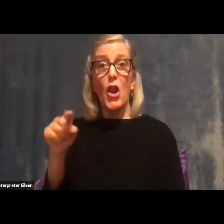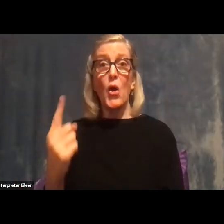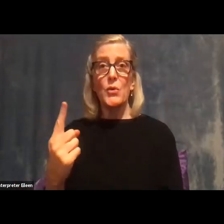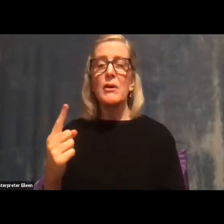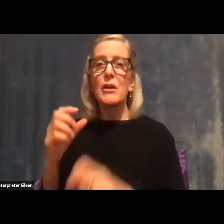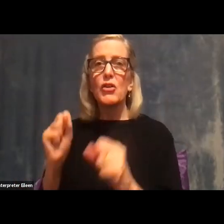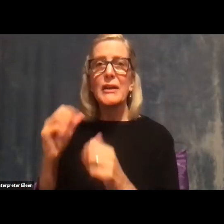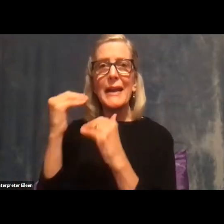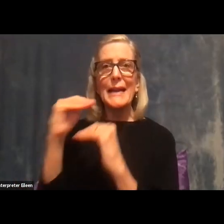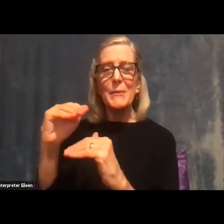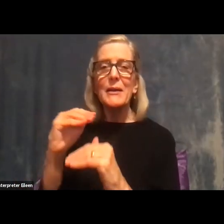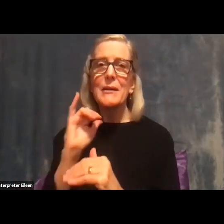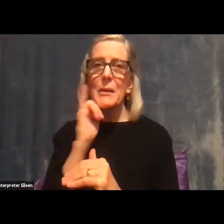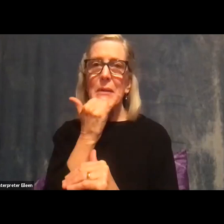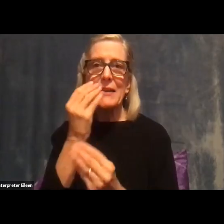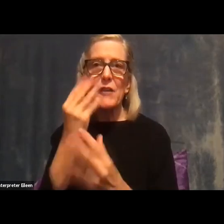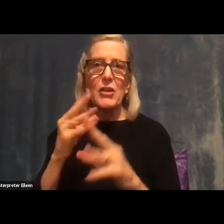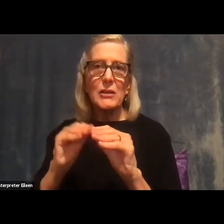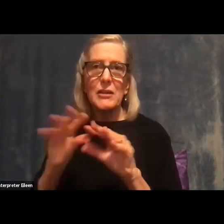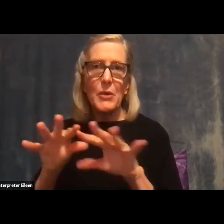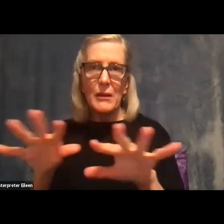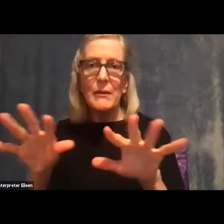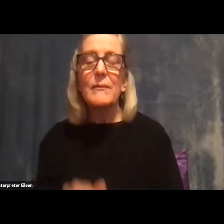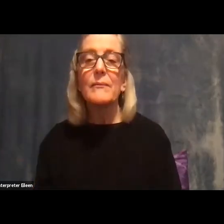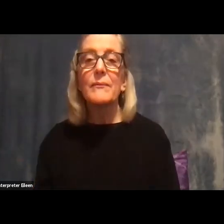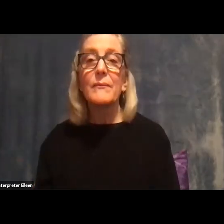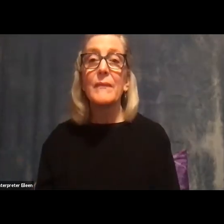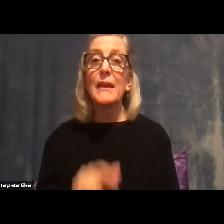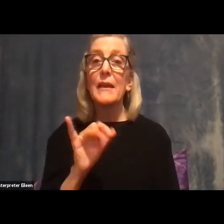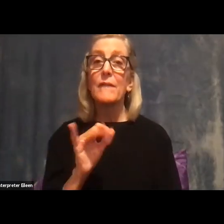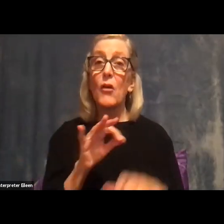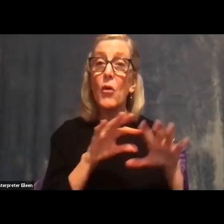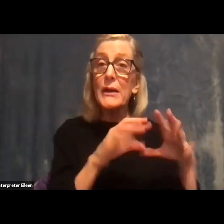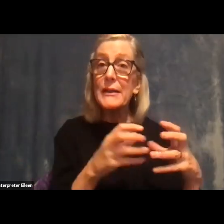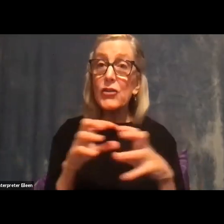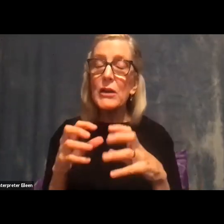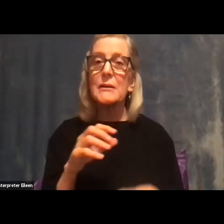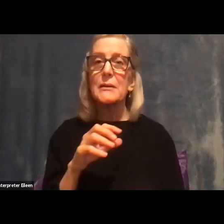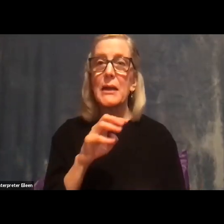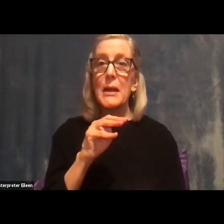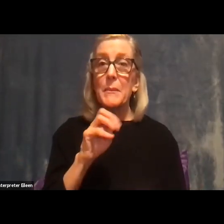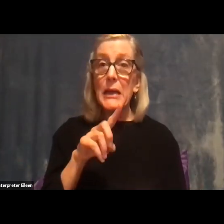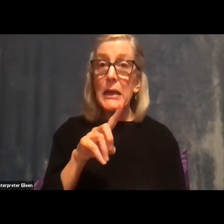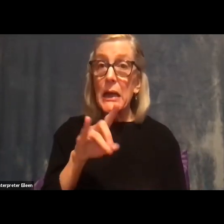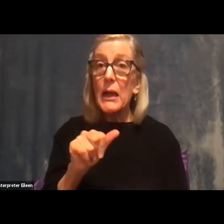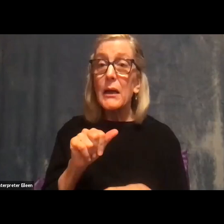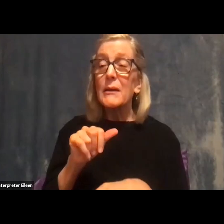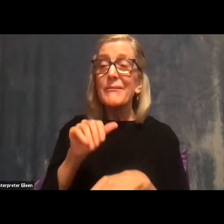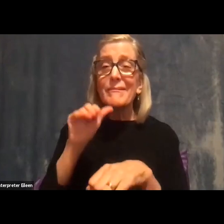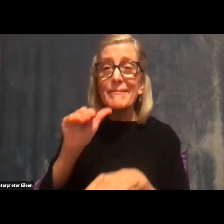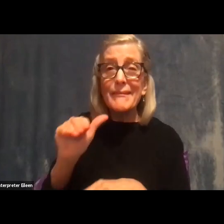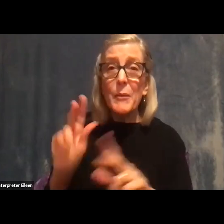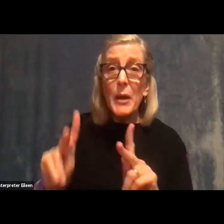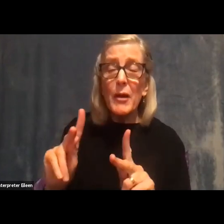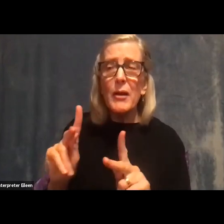spread. Um, if, if organizations of media and so forth point out that you may be misled by some arguments that